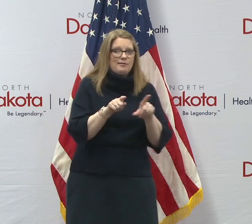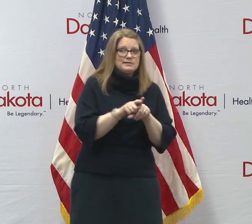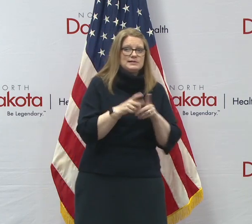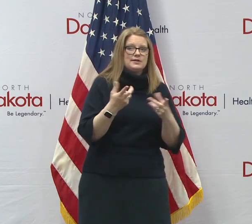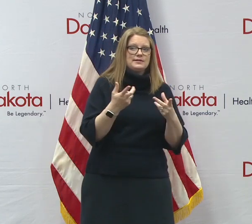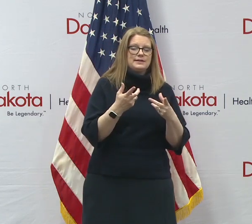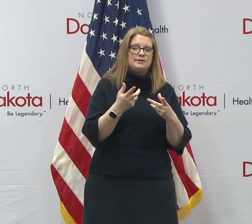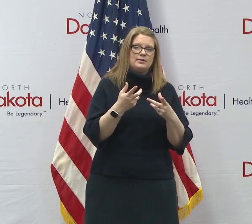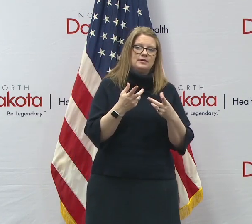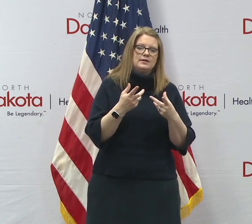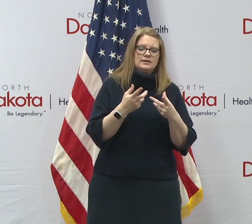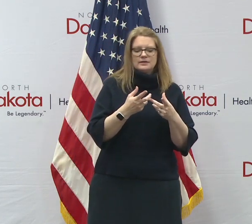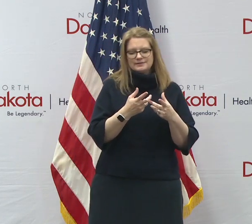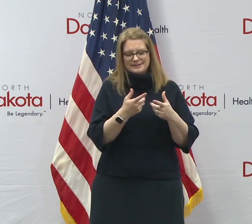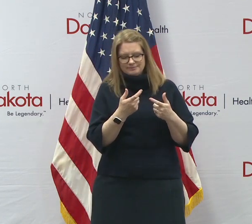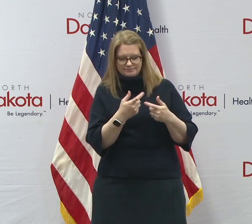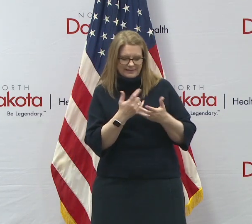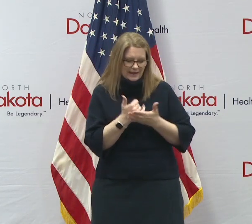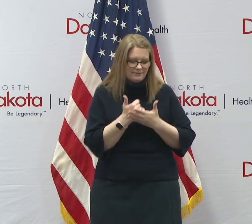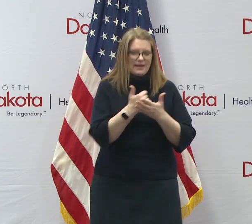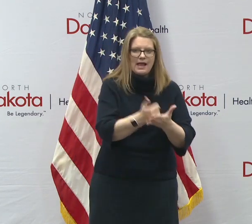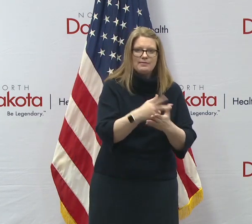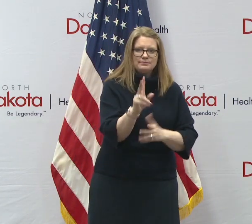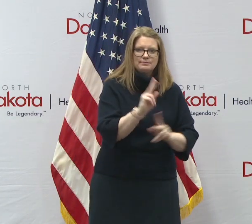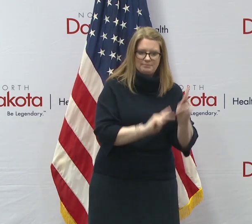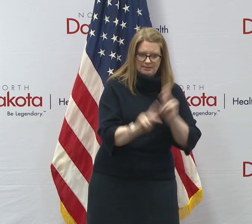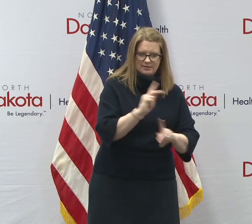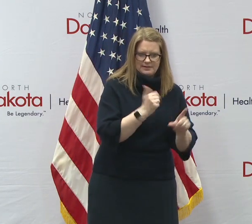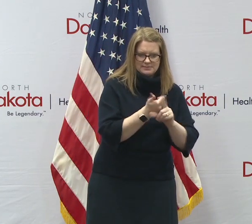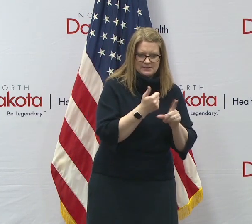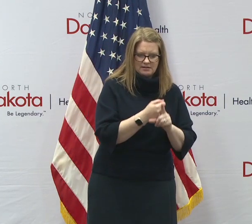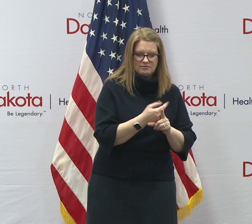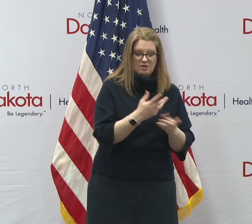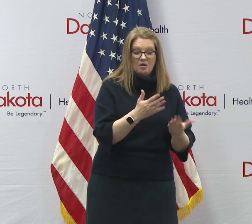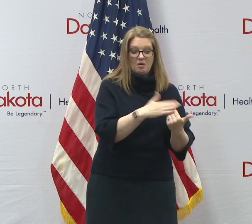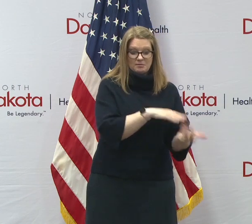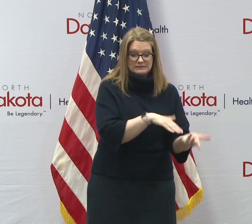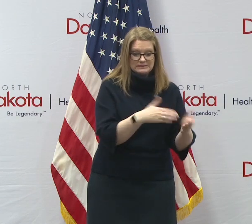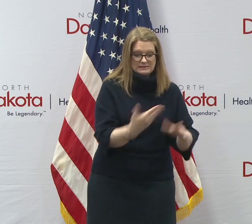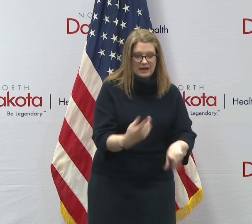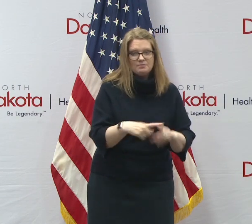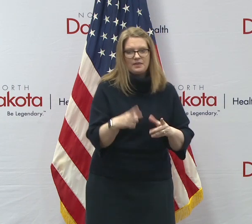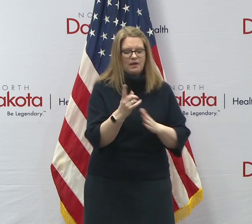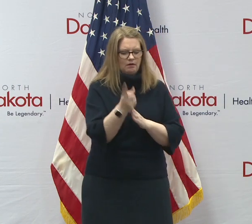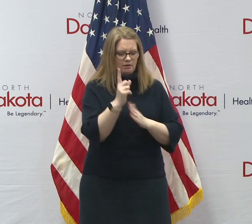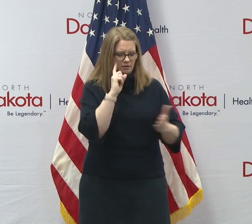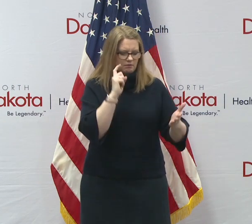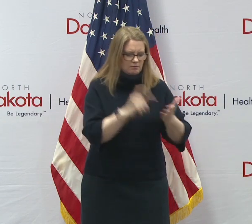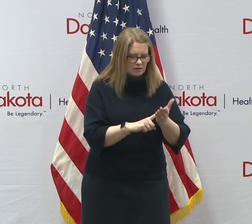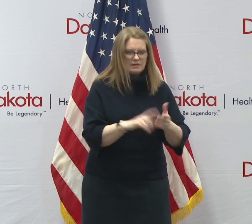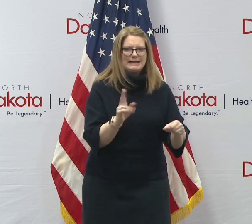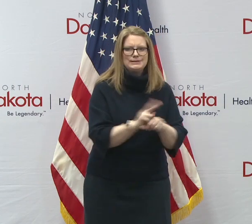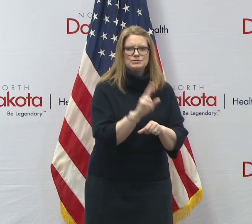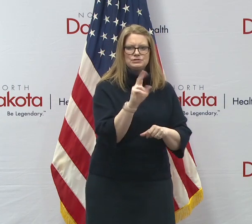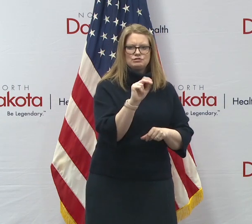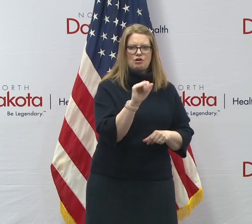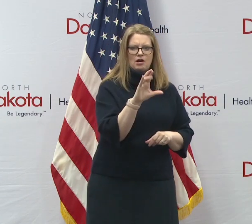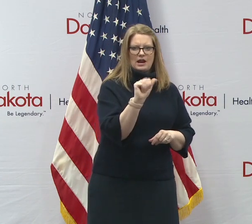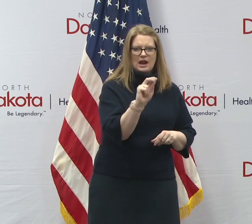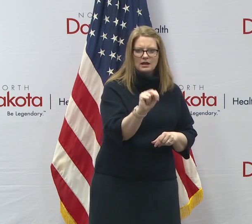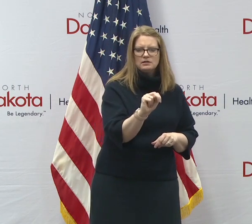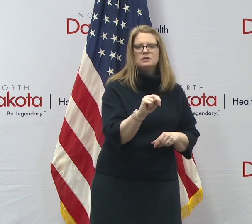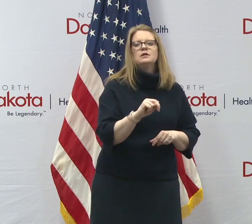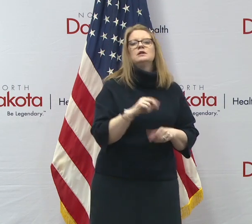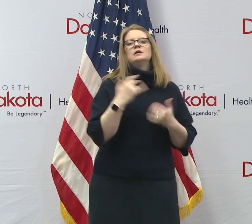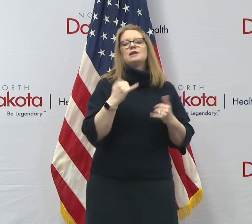uh, individuals who might have died but were, were saved because of that fast action. And, uh, there is, uh,